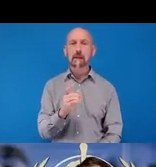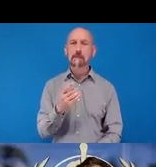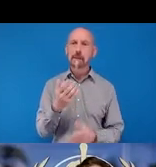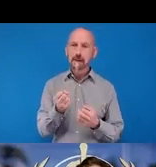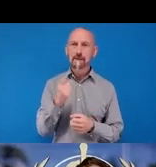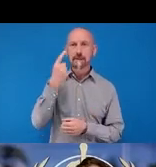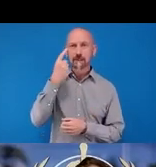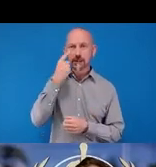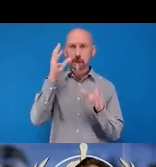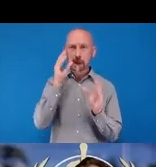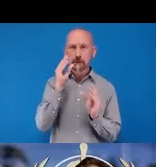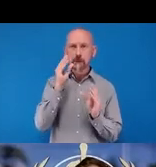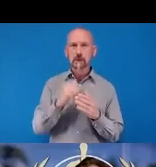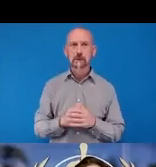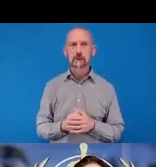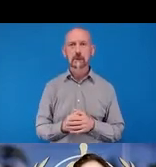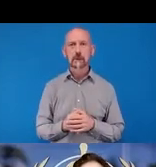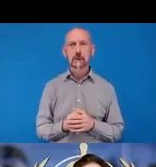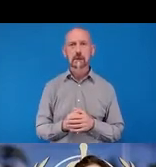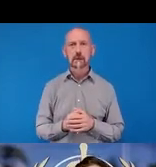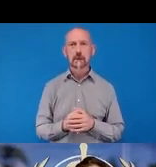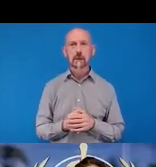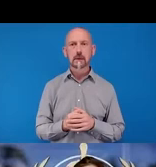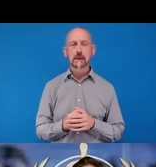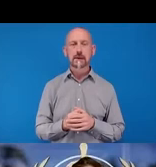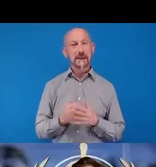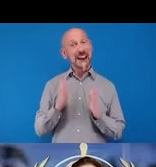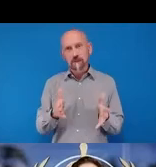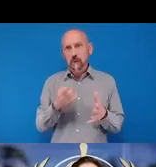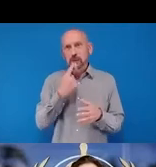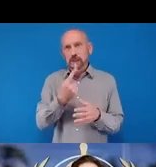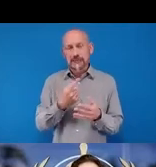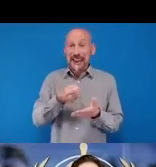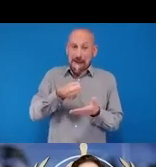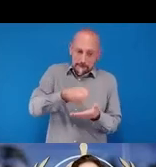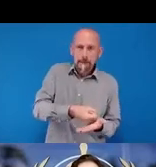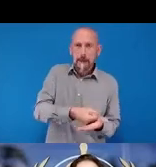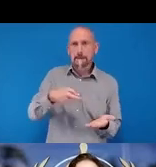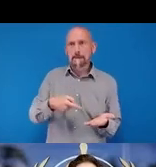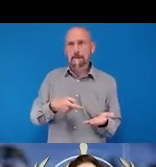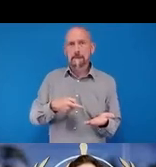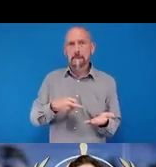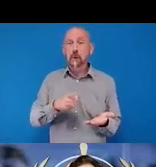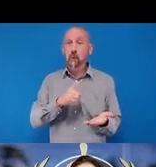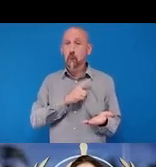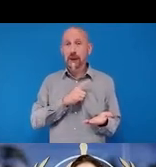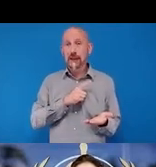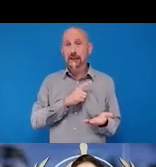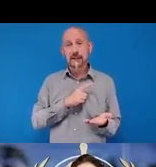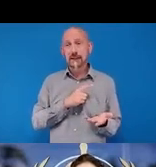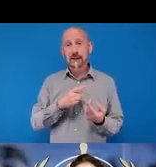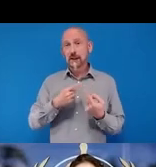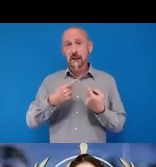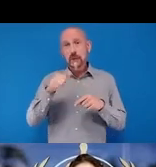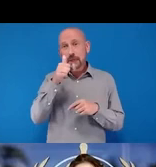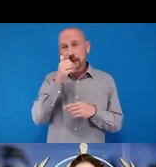but the accent needs to be put in the at least because the real we don't even know what is the